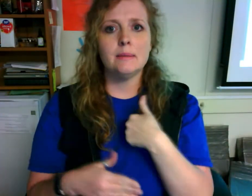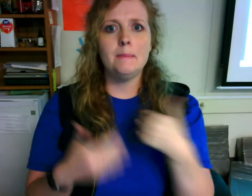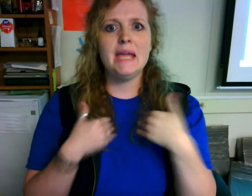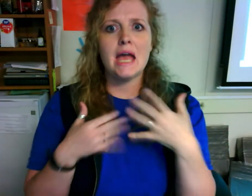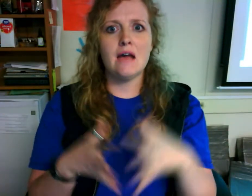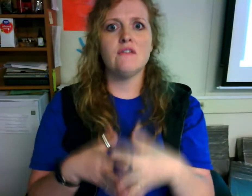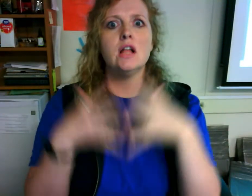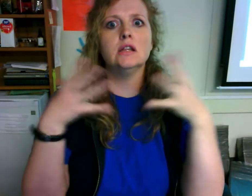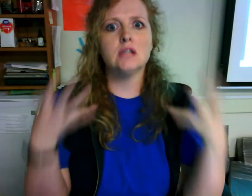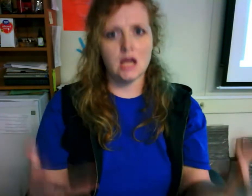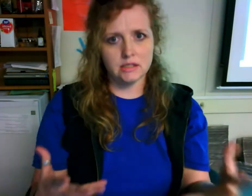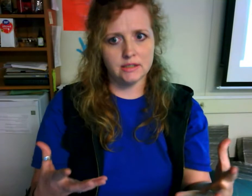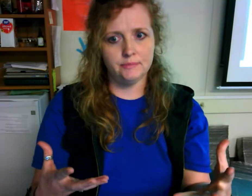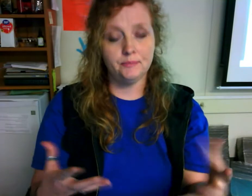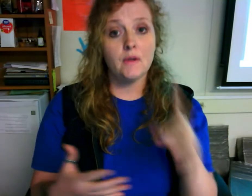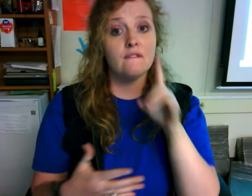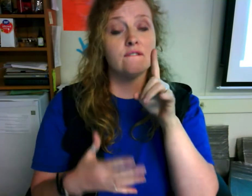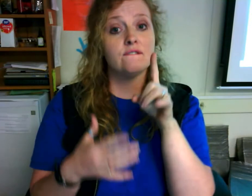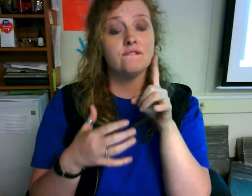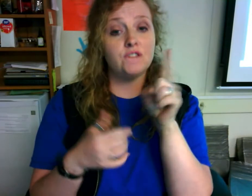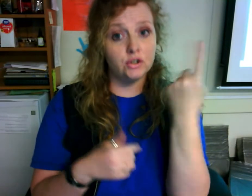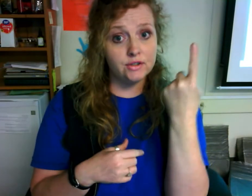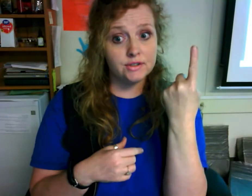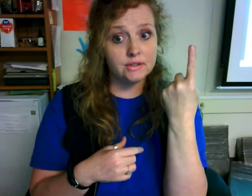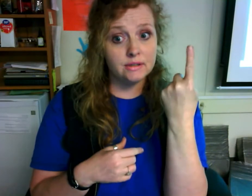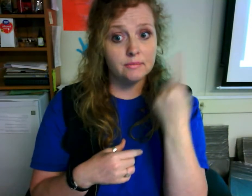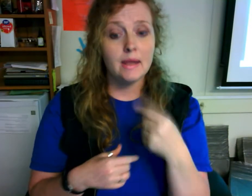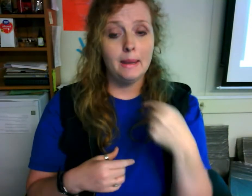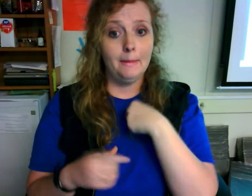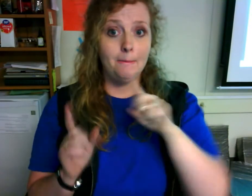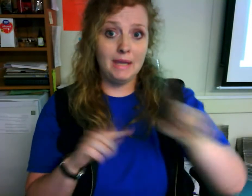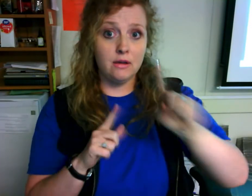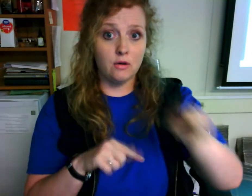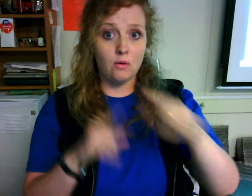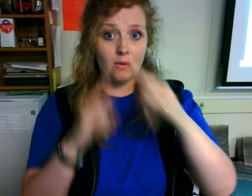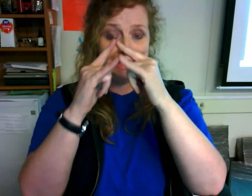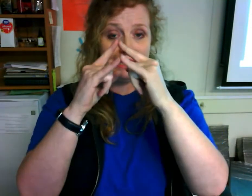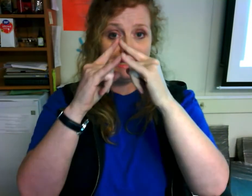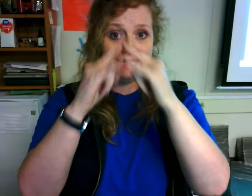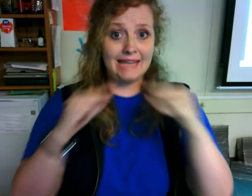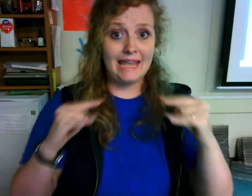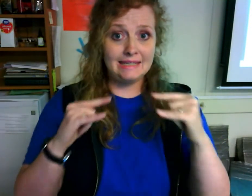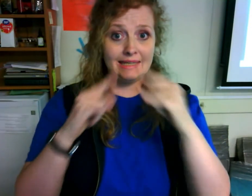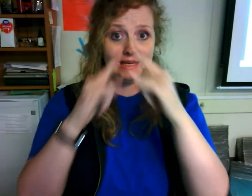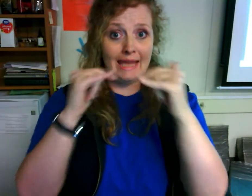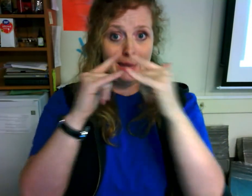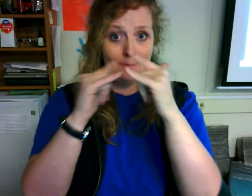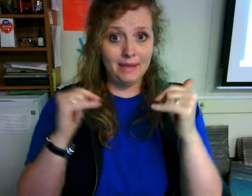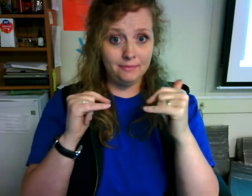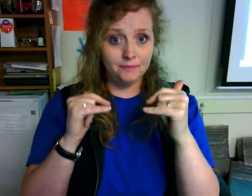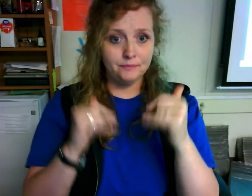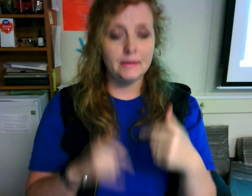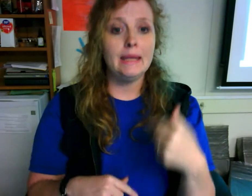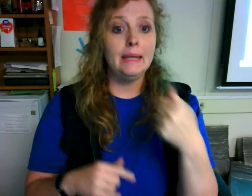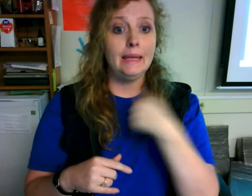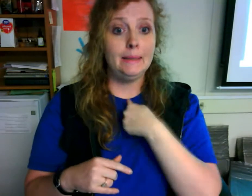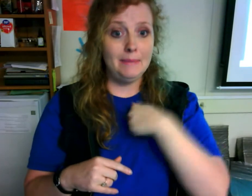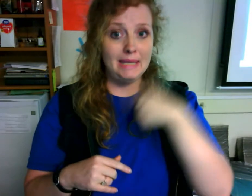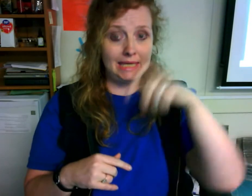me have a lot first me go tent camping me